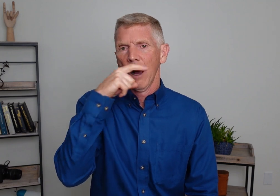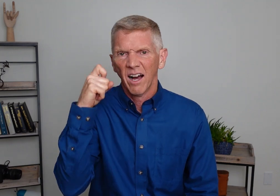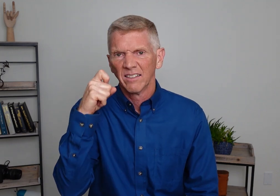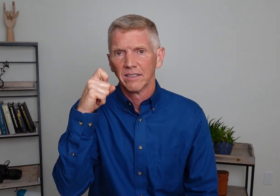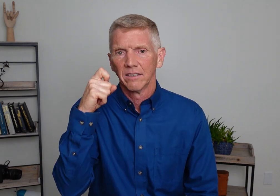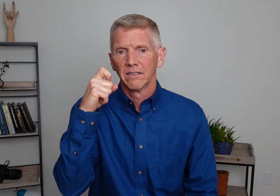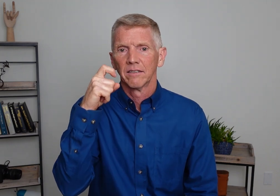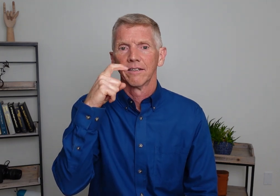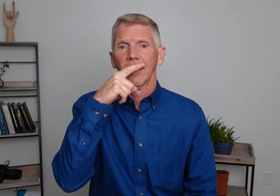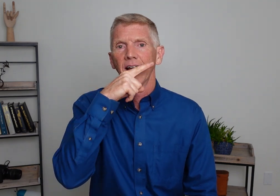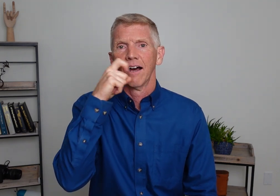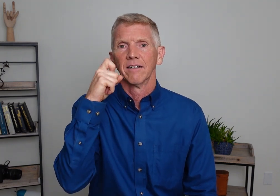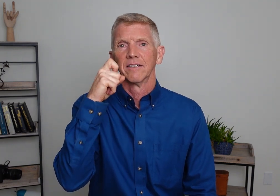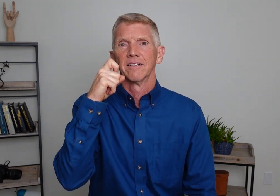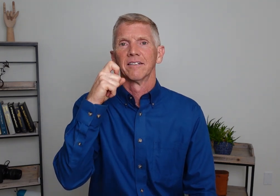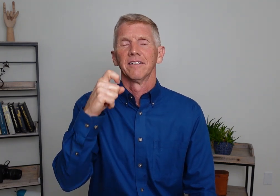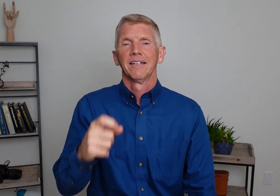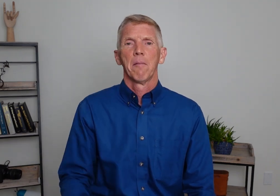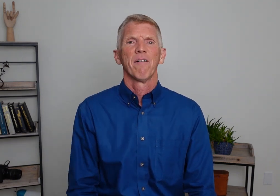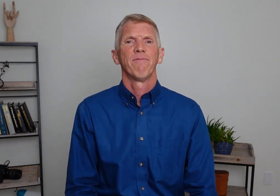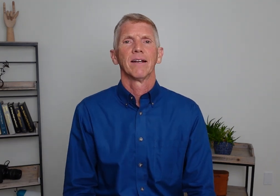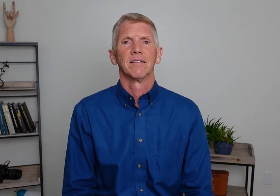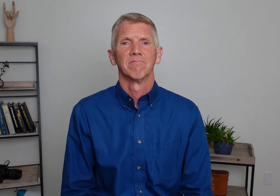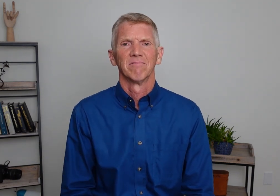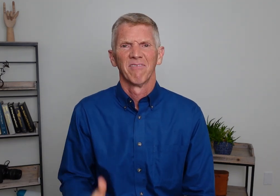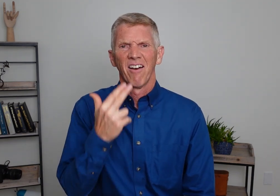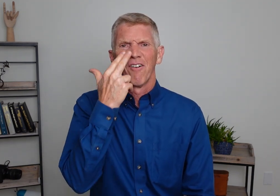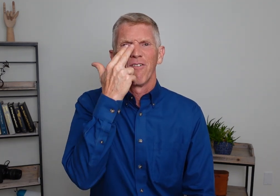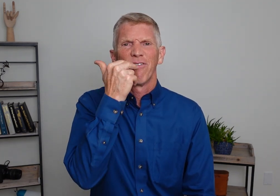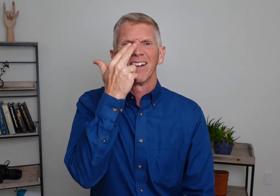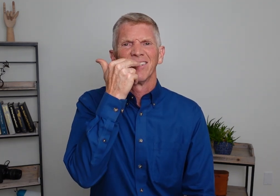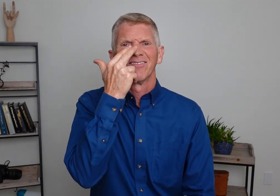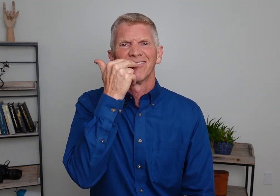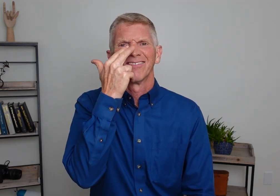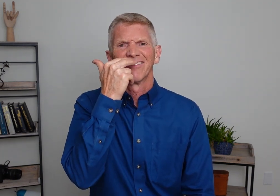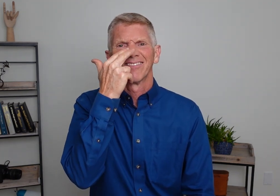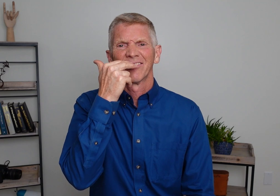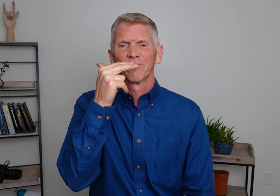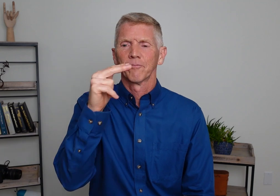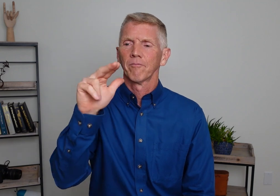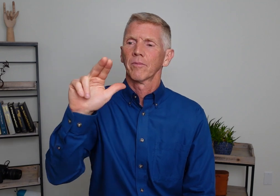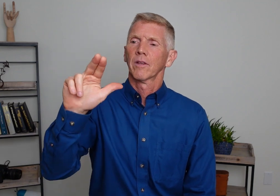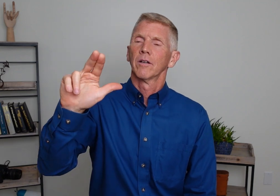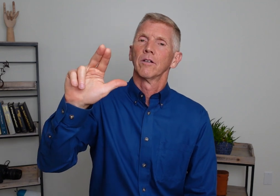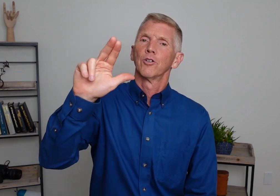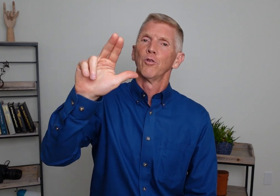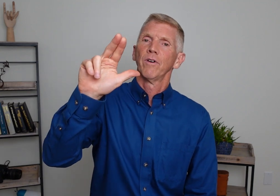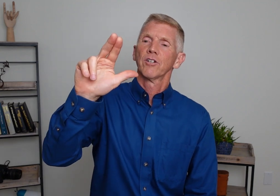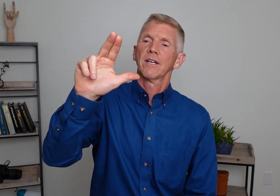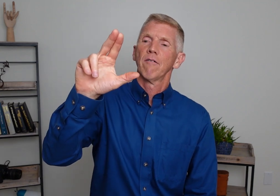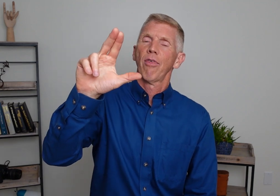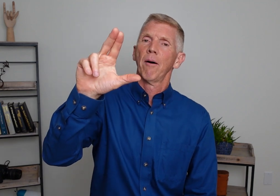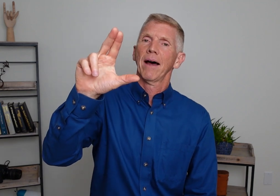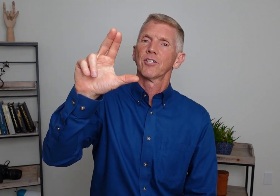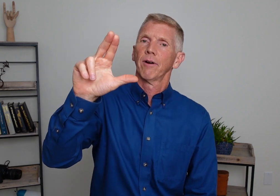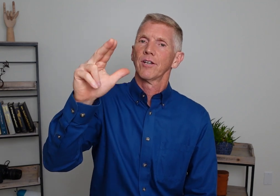Ugly. Okay. Ugly. How about funny? Funny. Two fingers together, thumb outstretched,